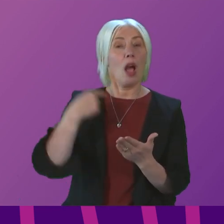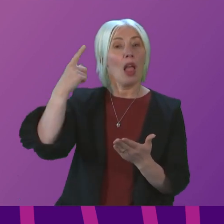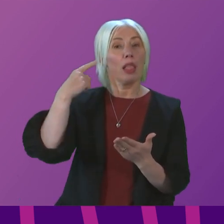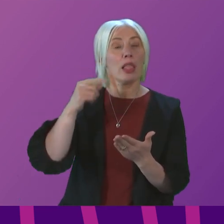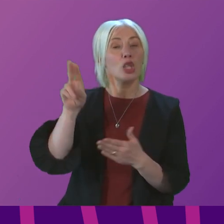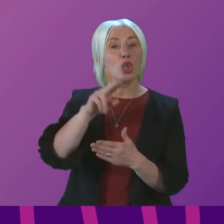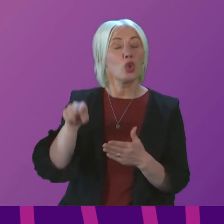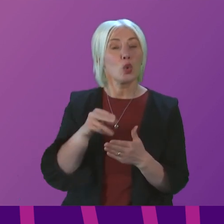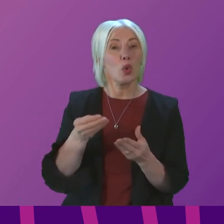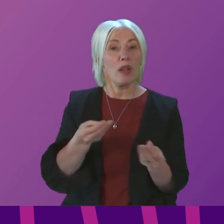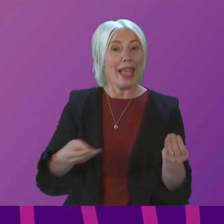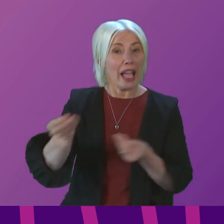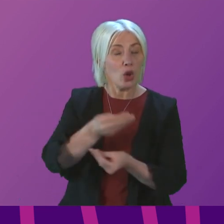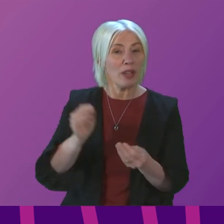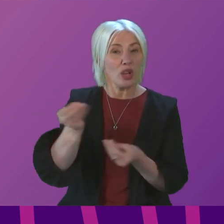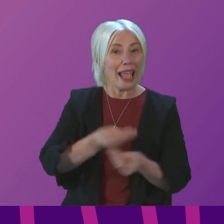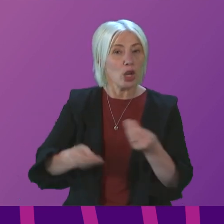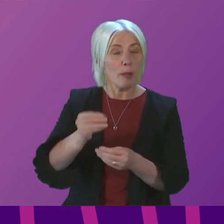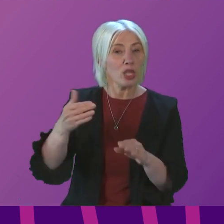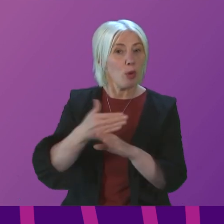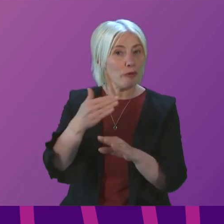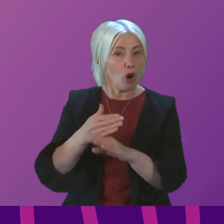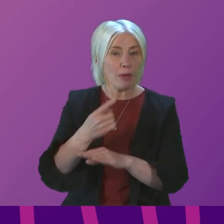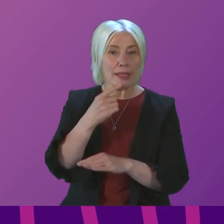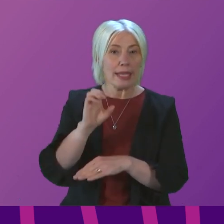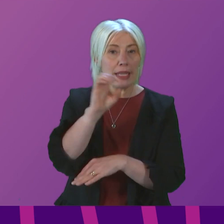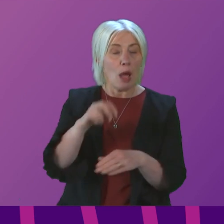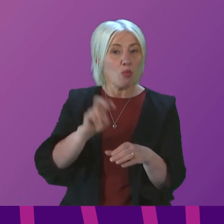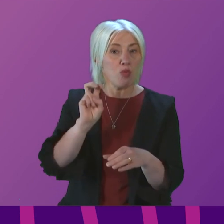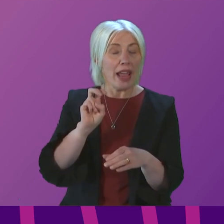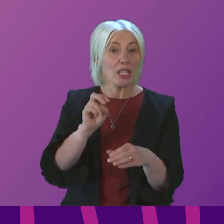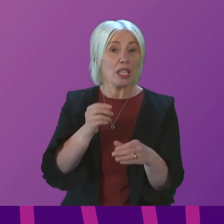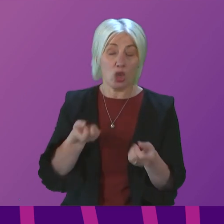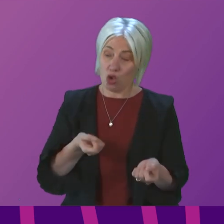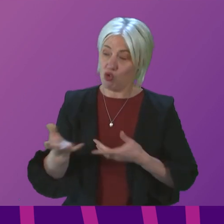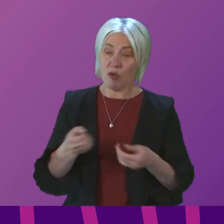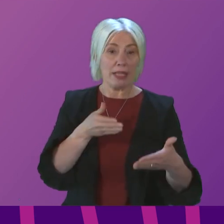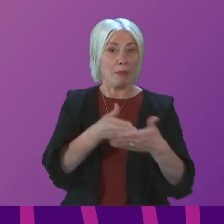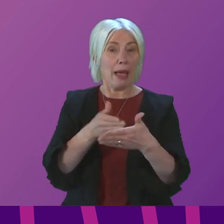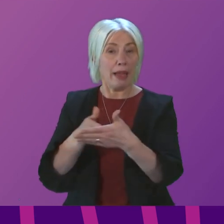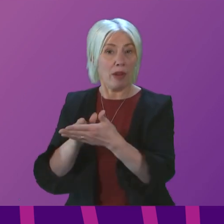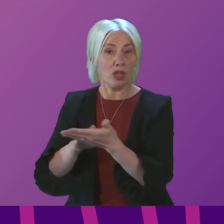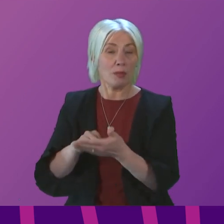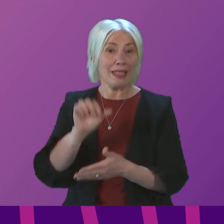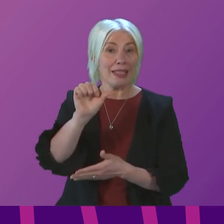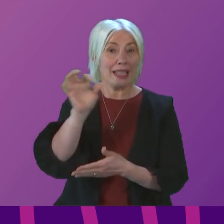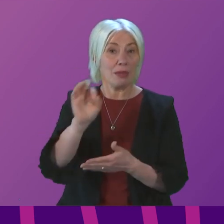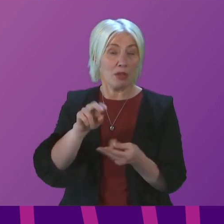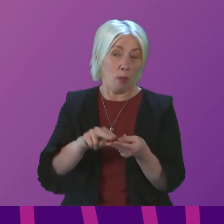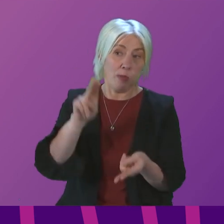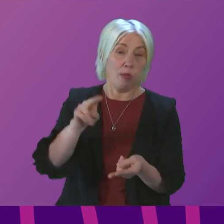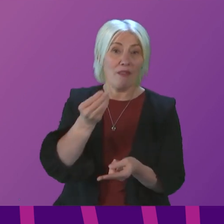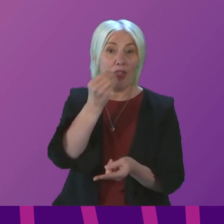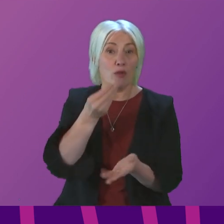Economics Centre for Economic Performance has indicated that Brexit-related trade barriers have driven a 6% increase in UK food prices,